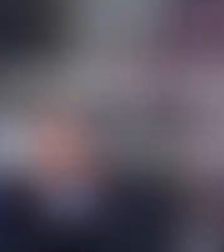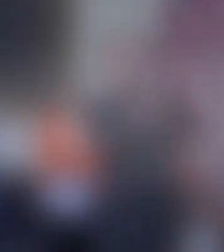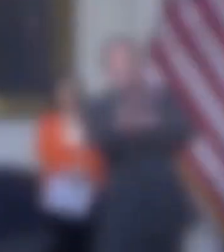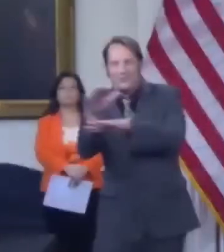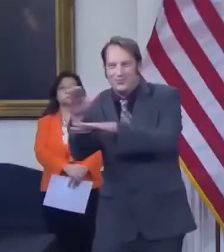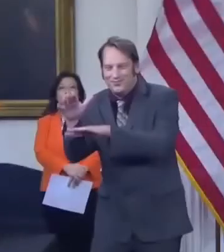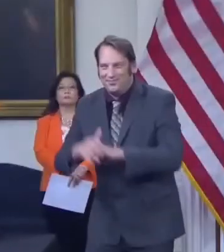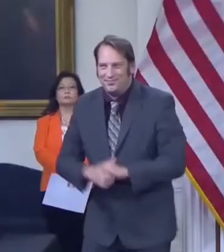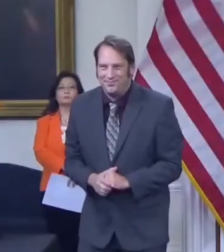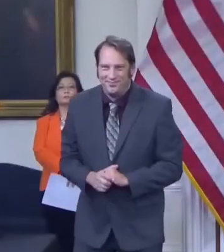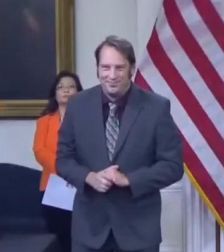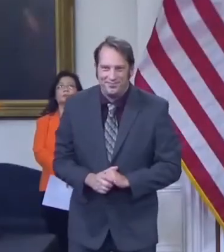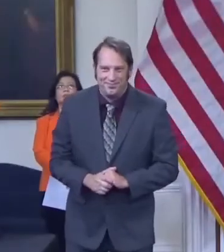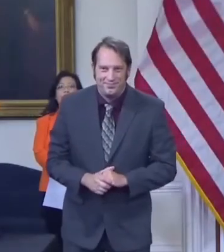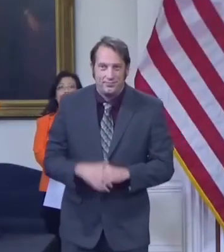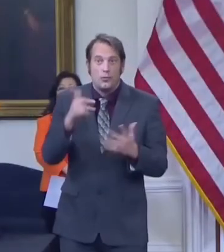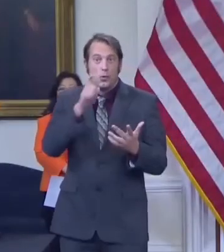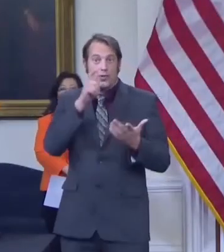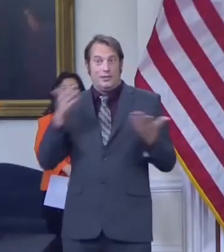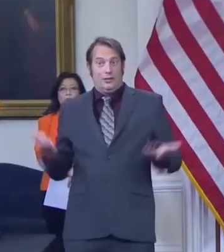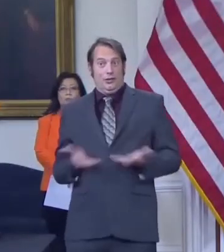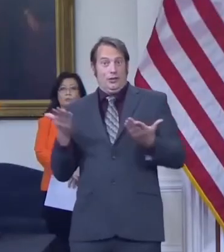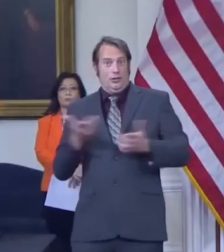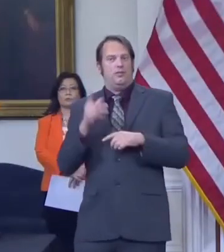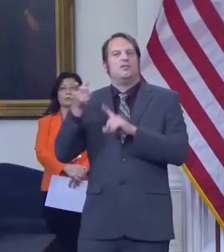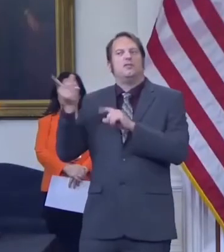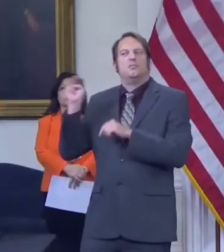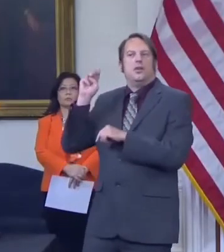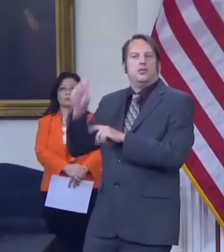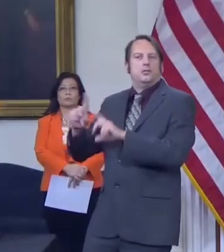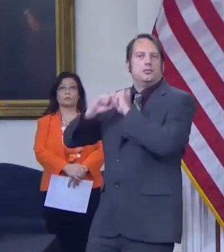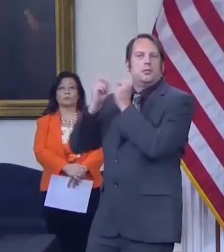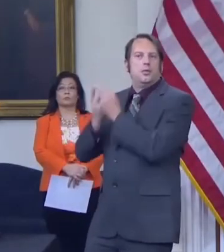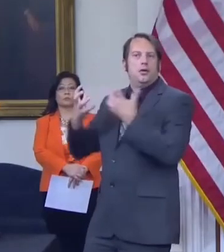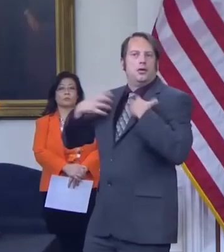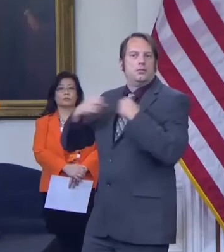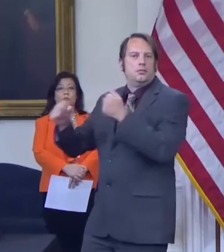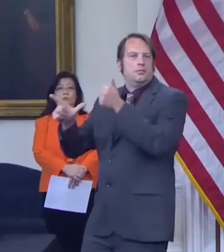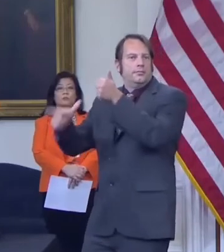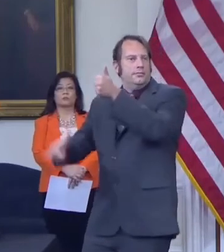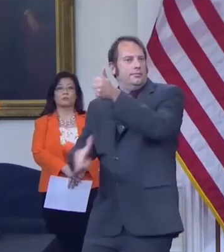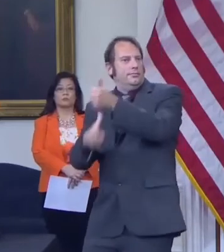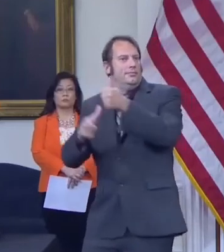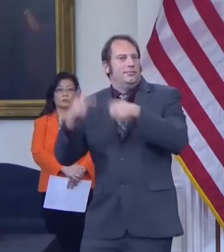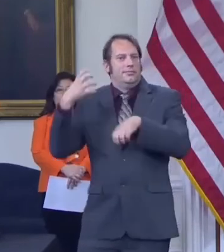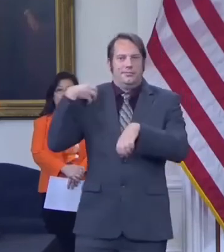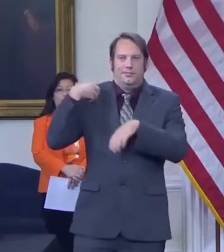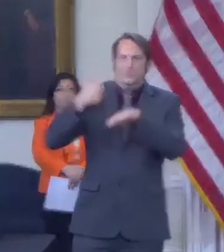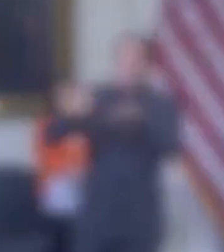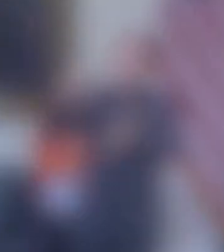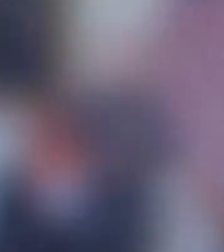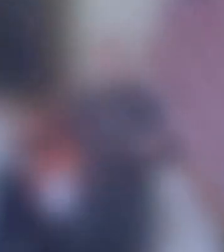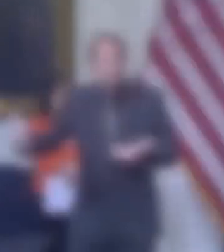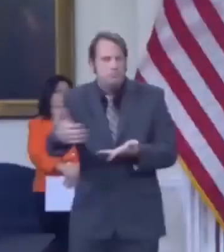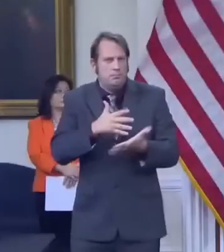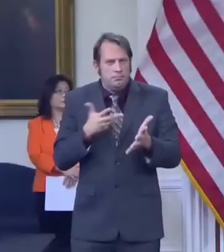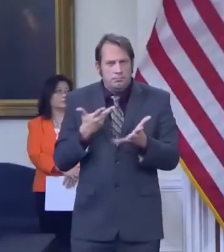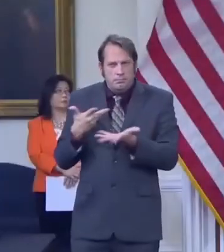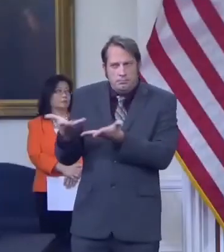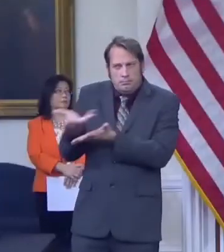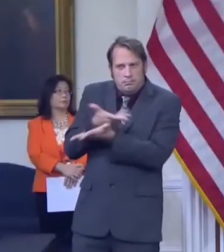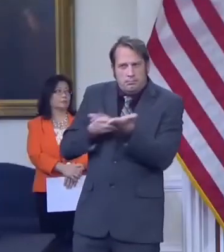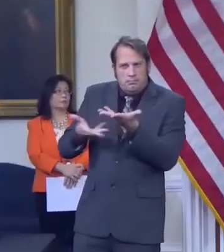Joining me from the Maryland Department of Health is Deputy Secretary for Public Health Services, Dr. Jin Lean Chan, new